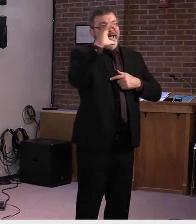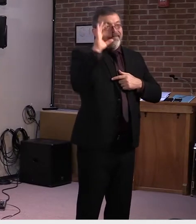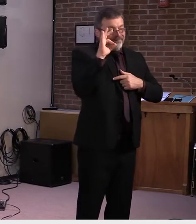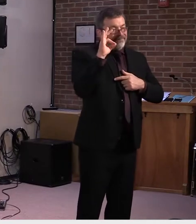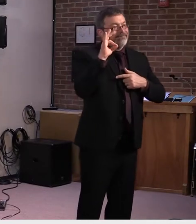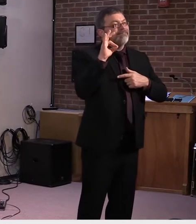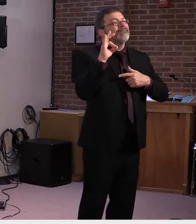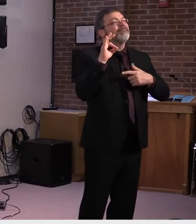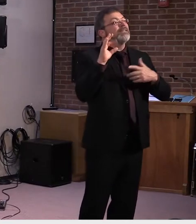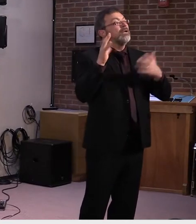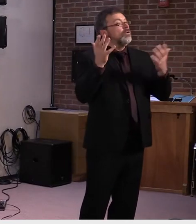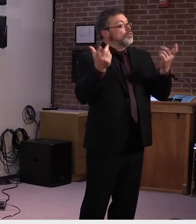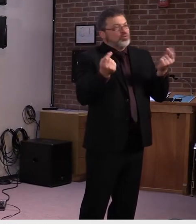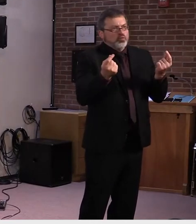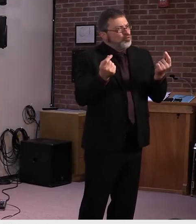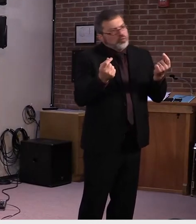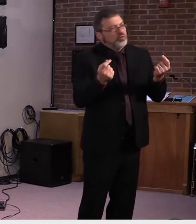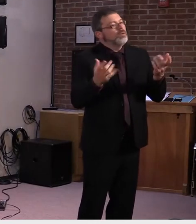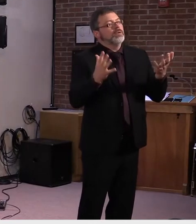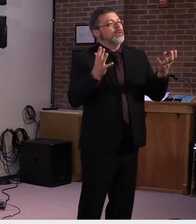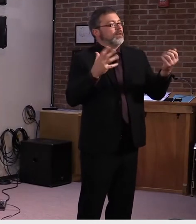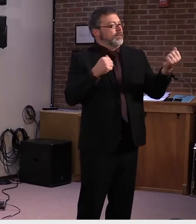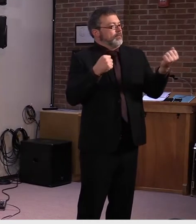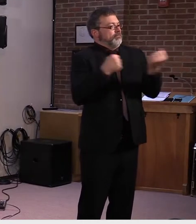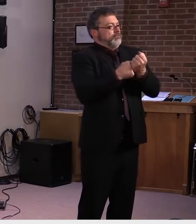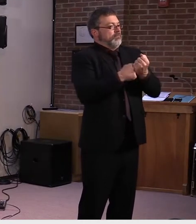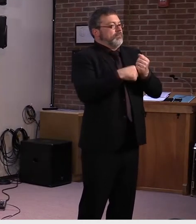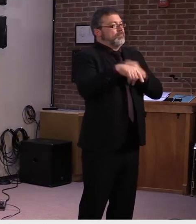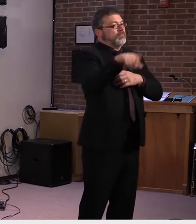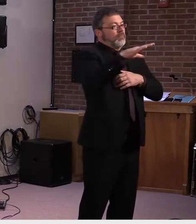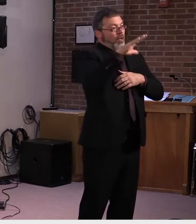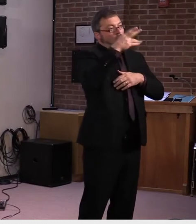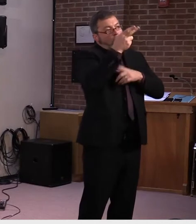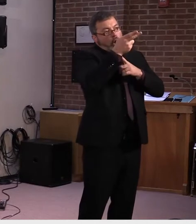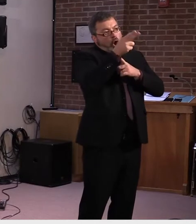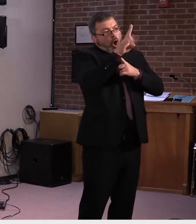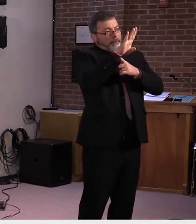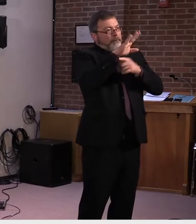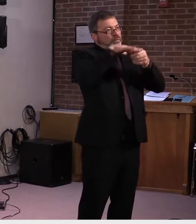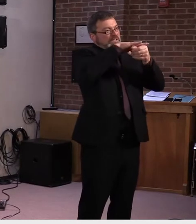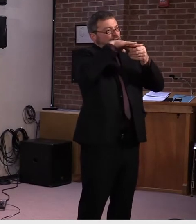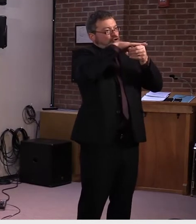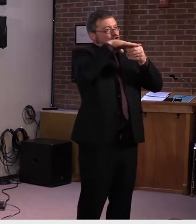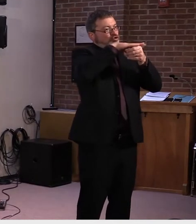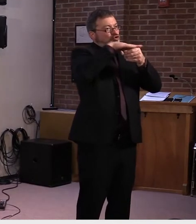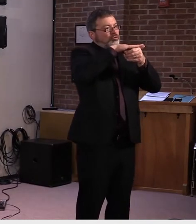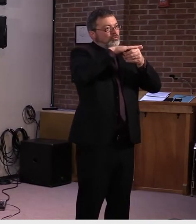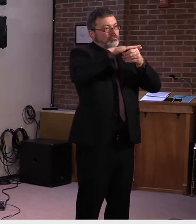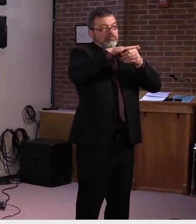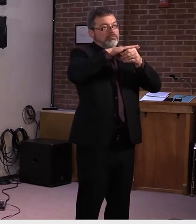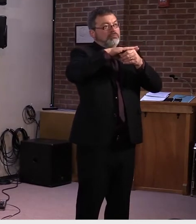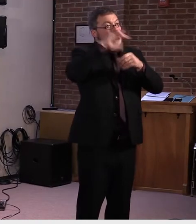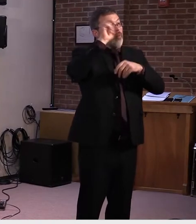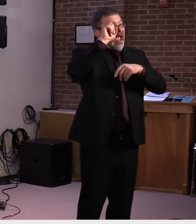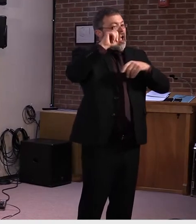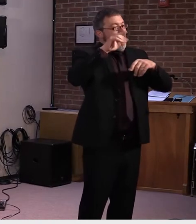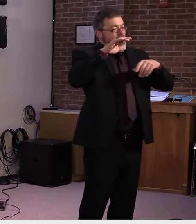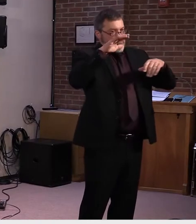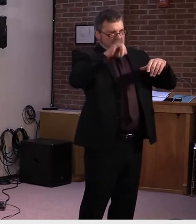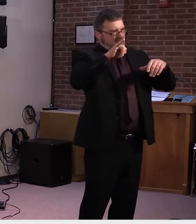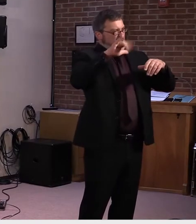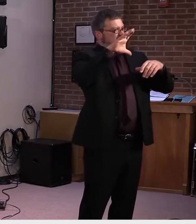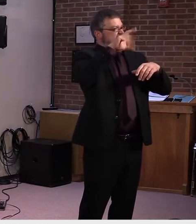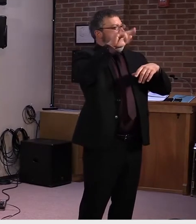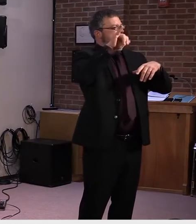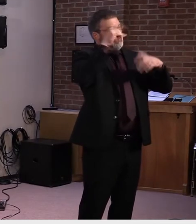child care hubs for school-age children across the state. These hubs will be set up